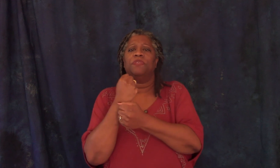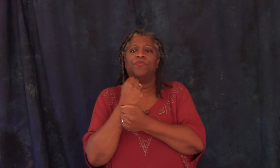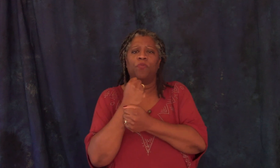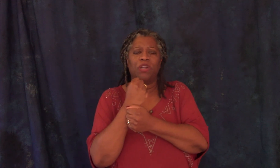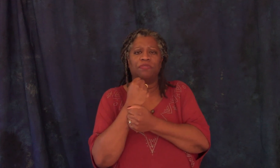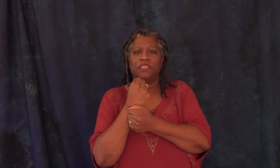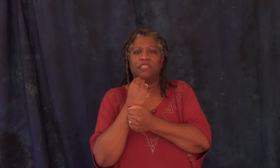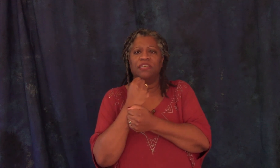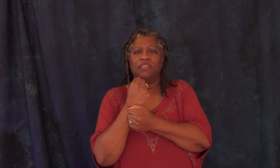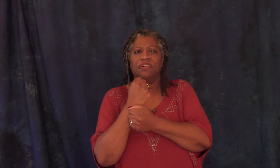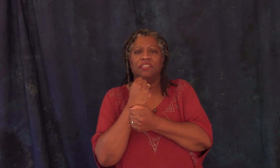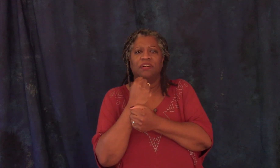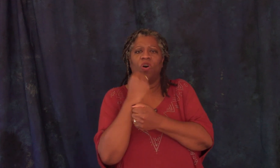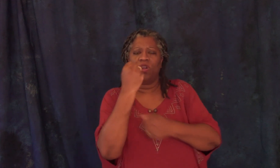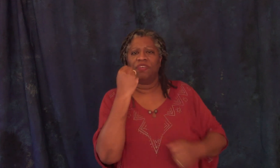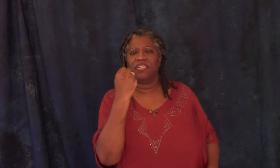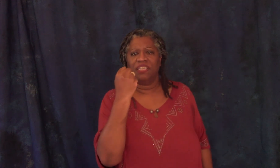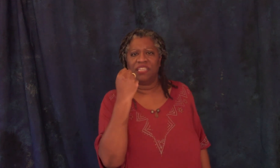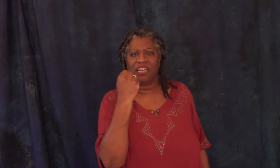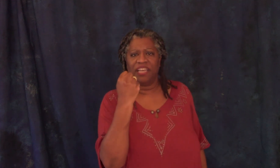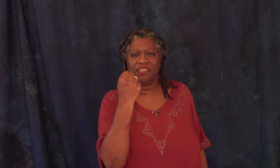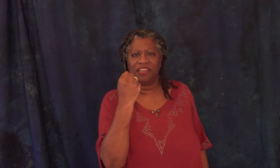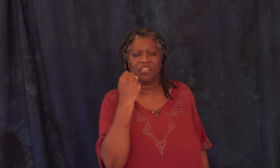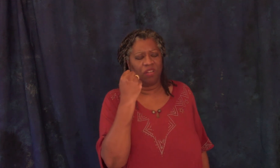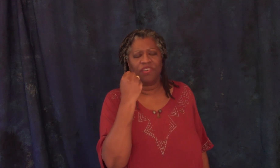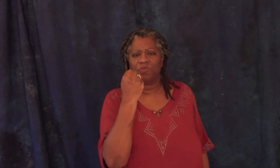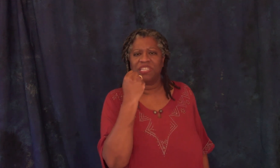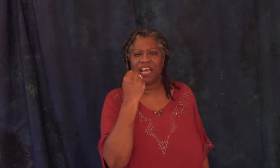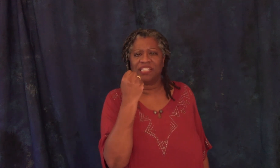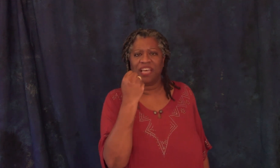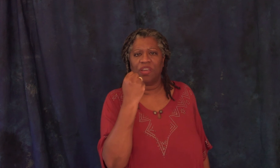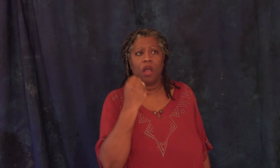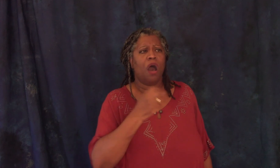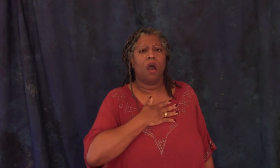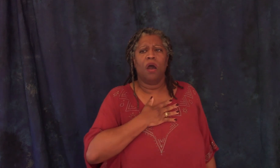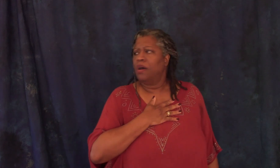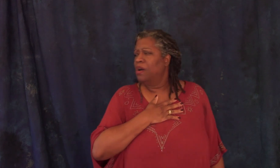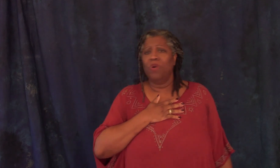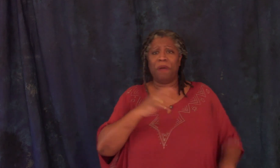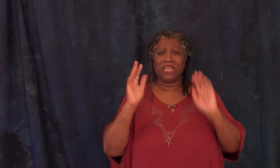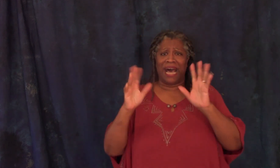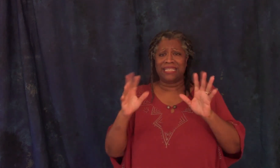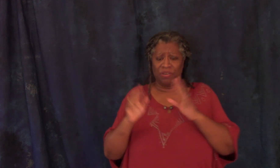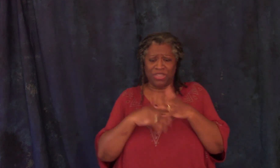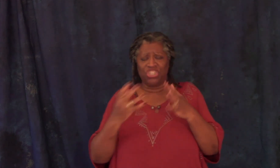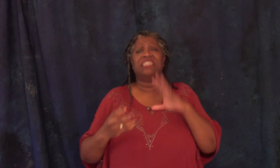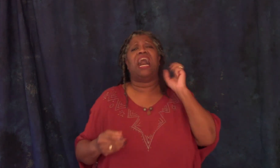for one of us all of us can stand against it as long as we stand together what about the last thing with the cheese i